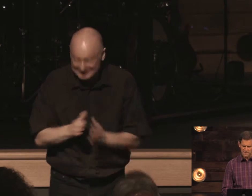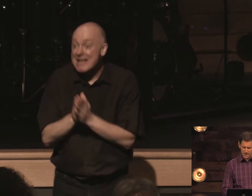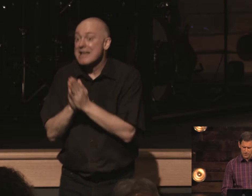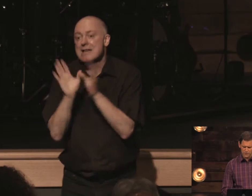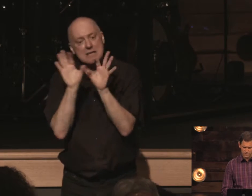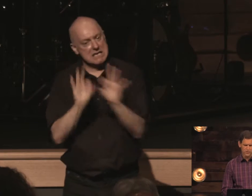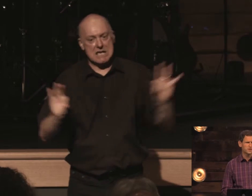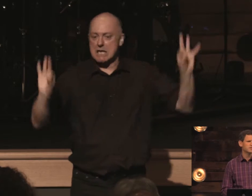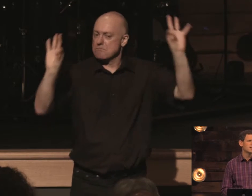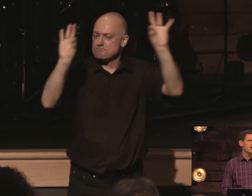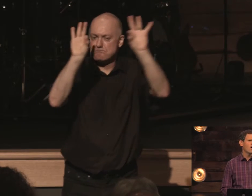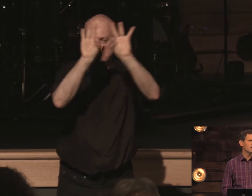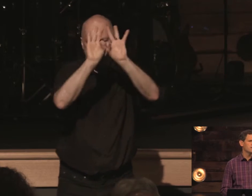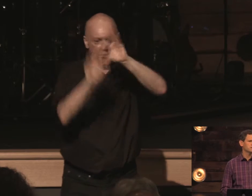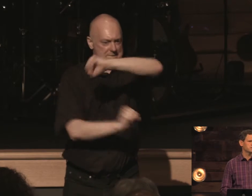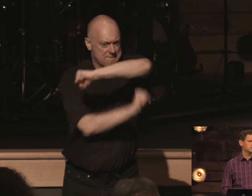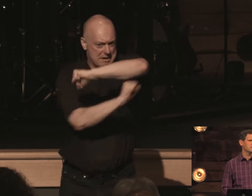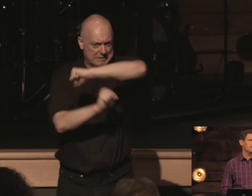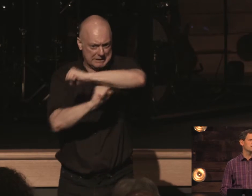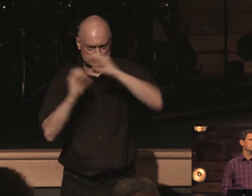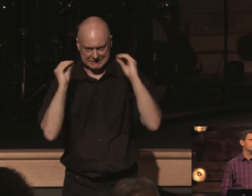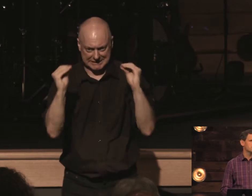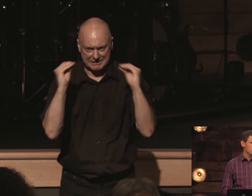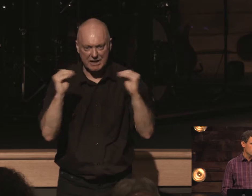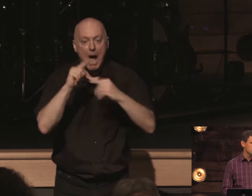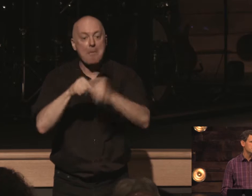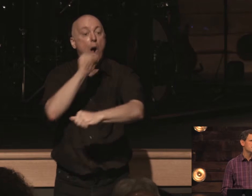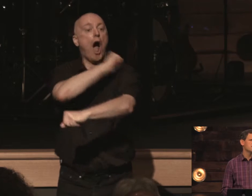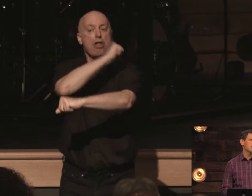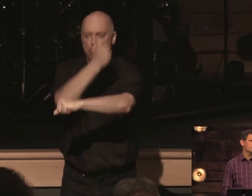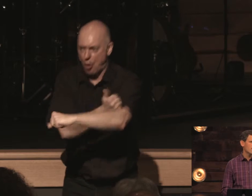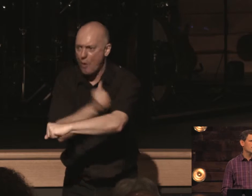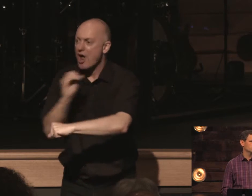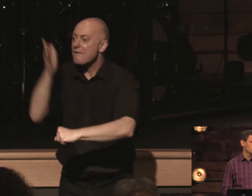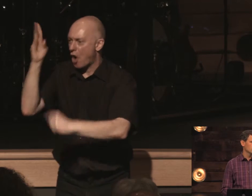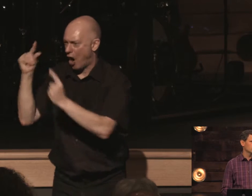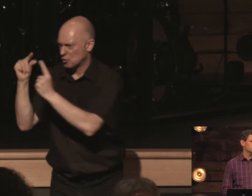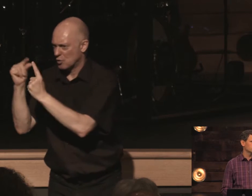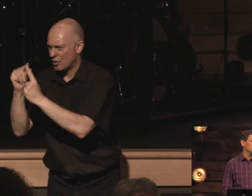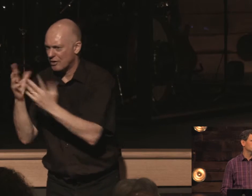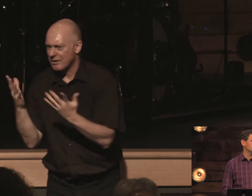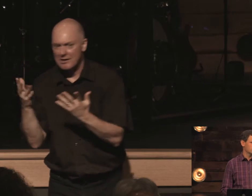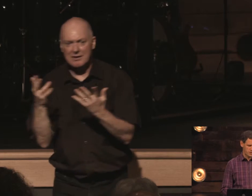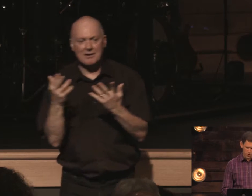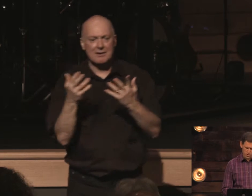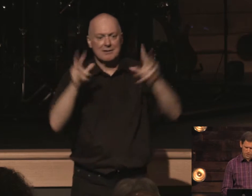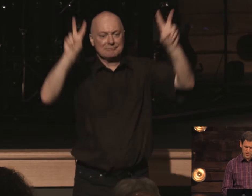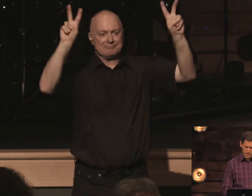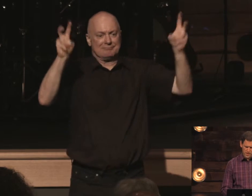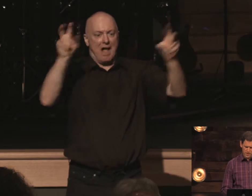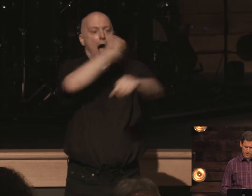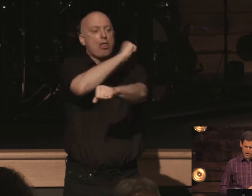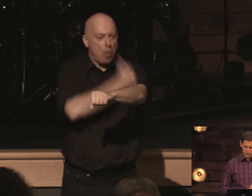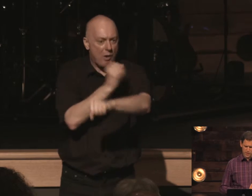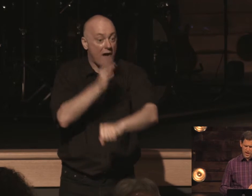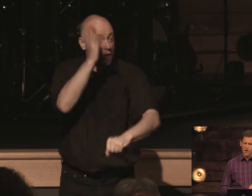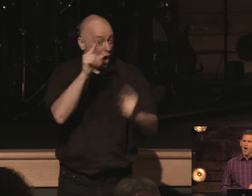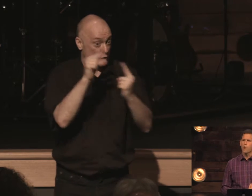vital series on this listen on the authority of god's word a series on the authority of god's word now i